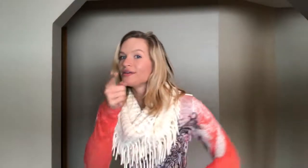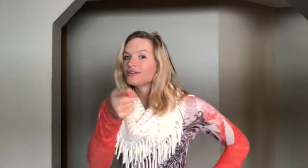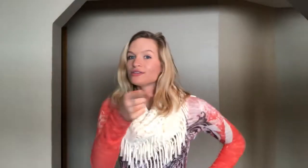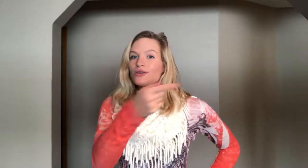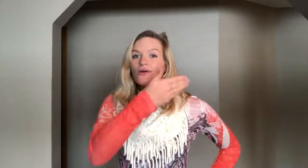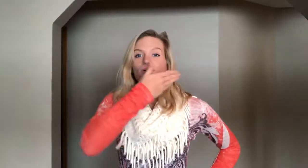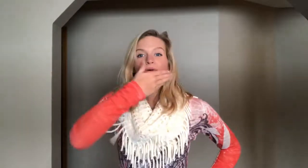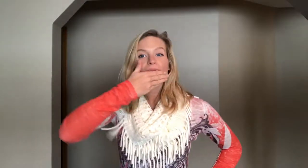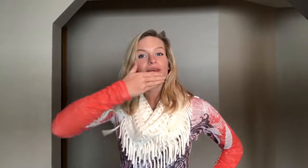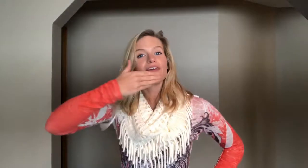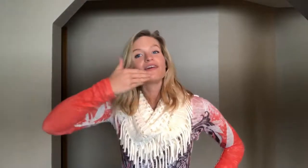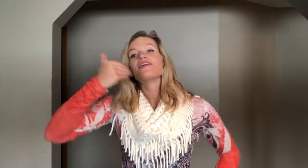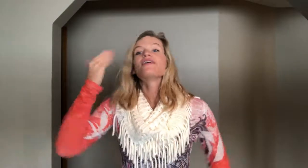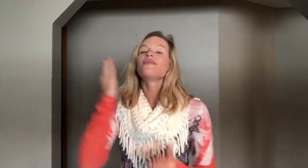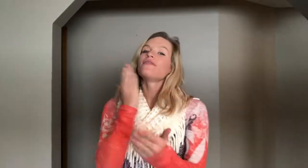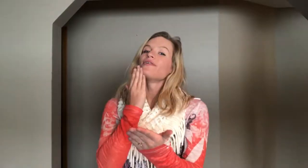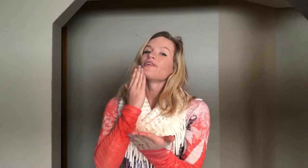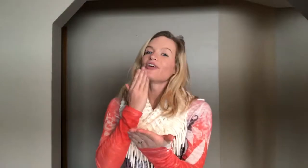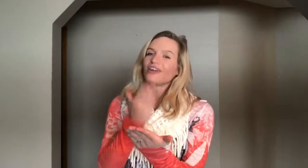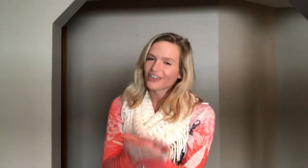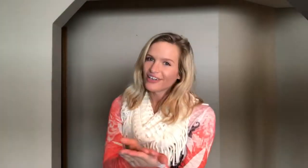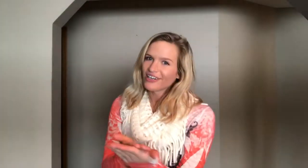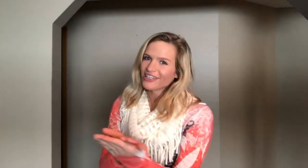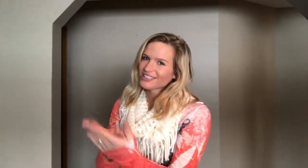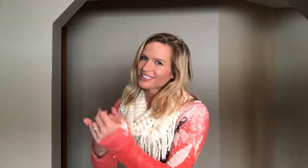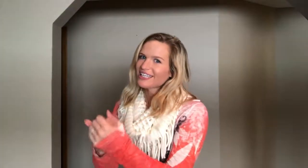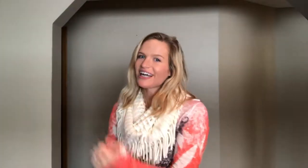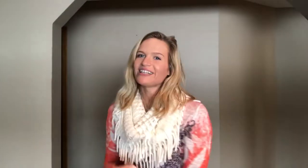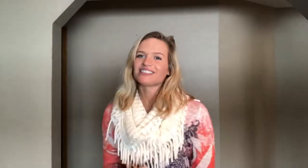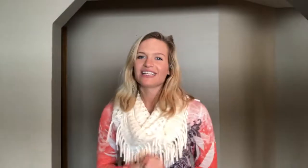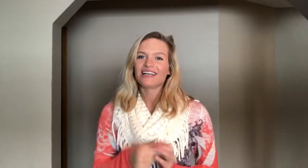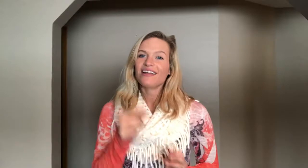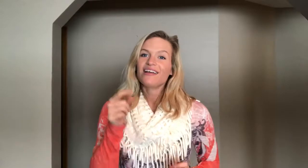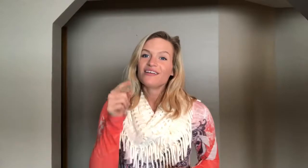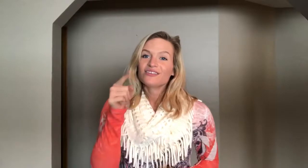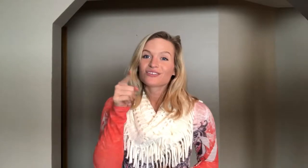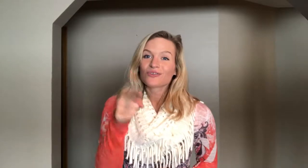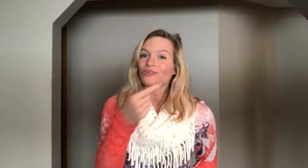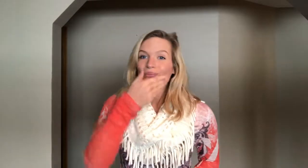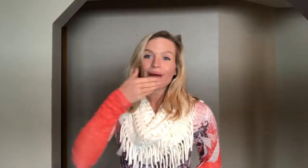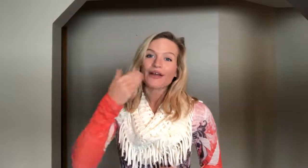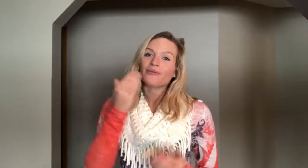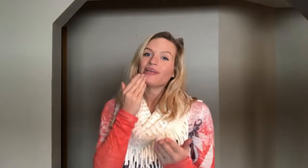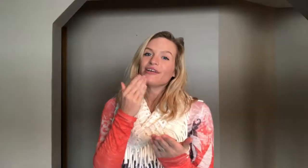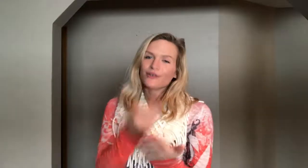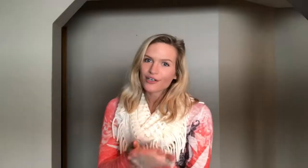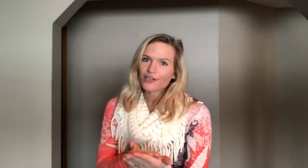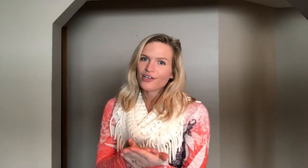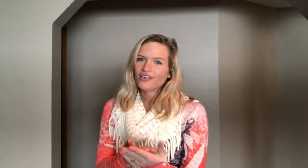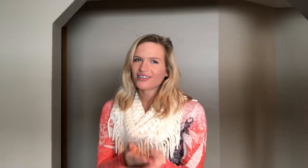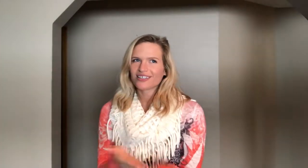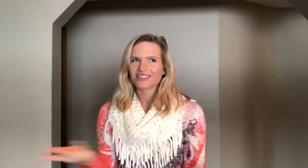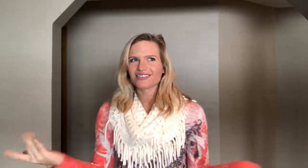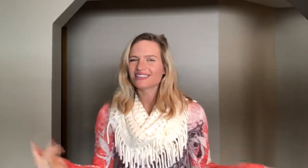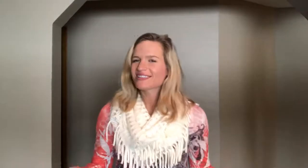So be good for goodness sake. I just signed. So you better be good. Because it just